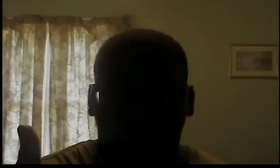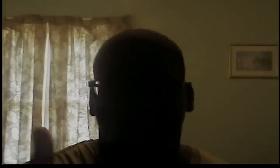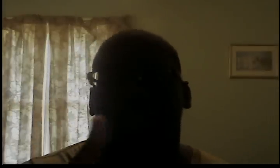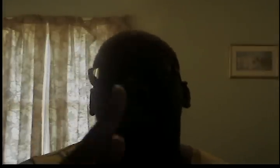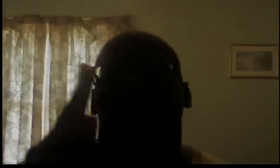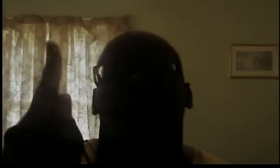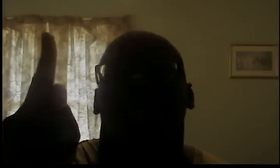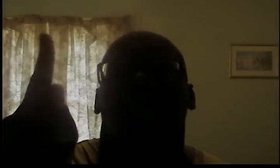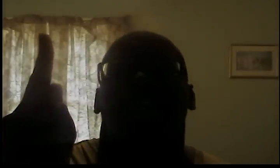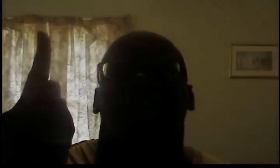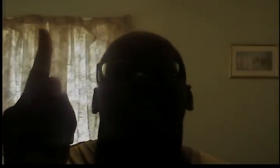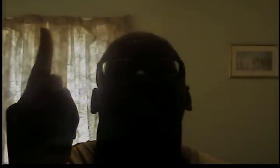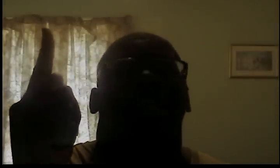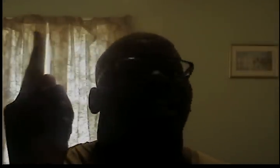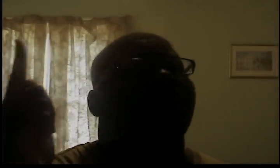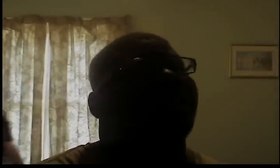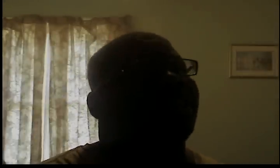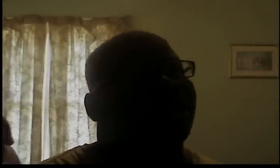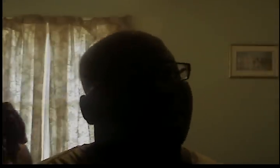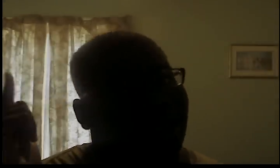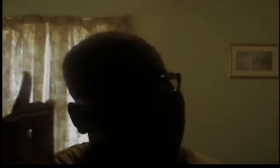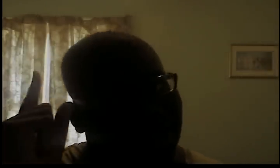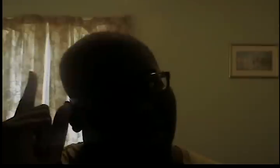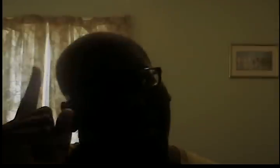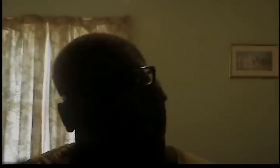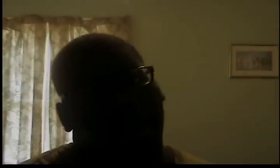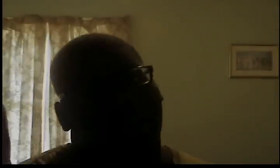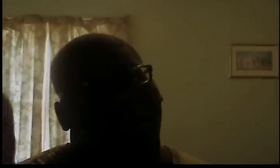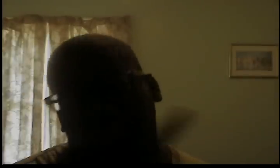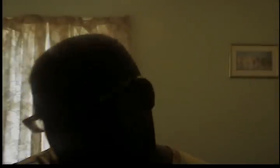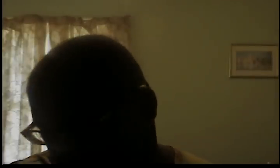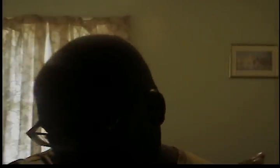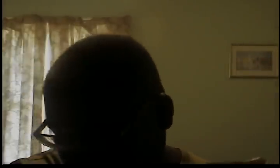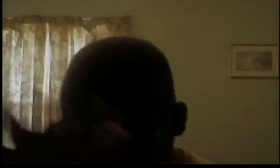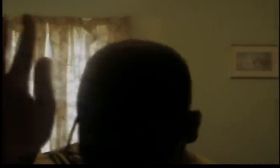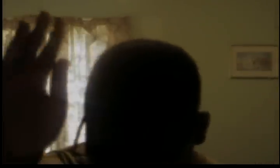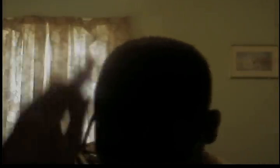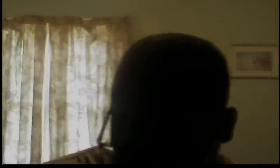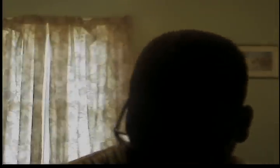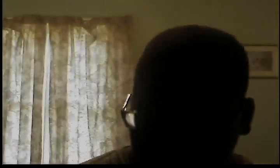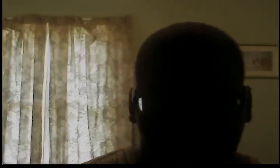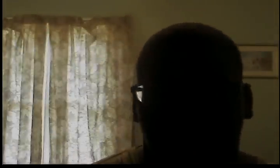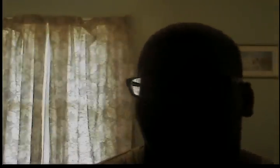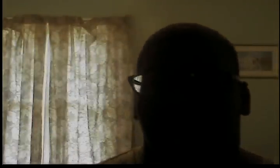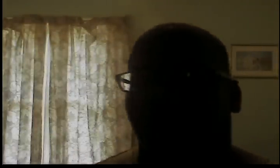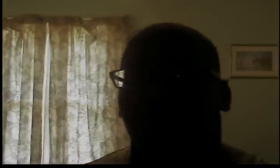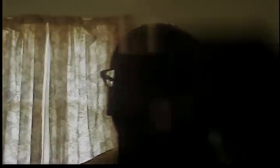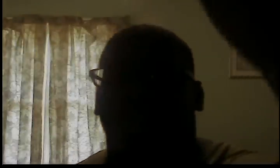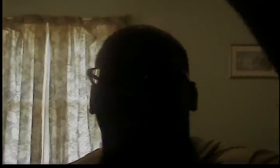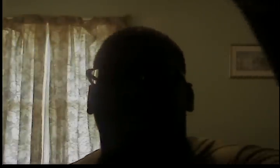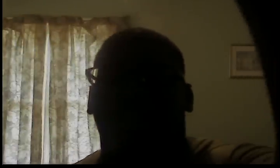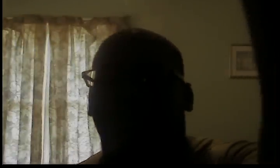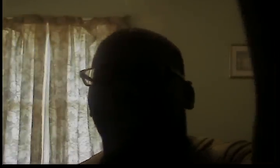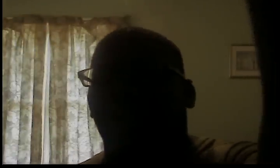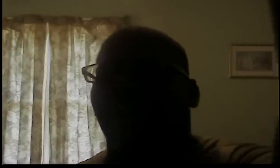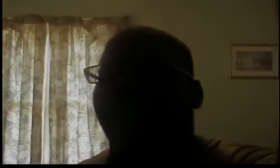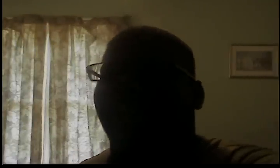and being a nerd ain't necessarily a bad thing fuck the school system that's just retarded